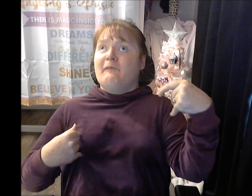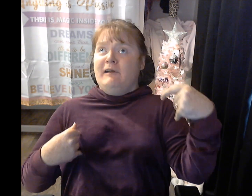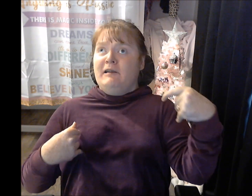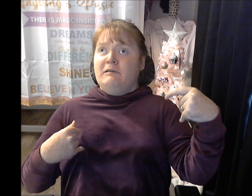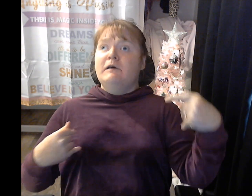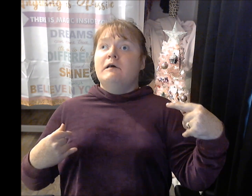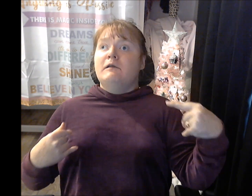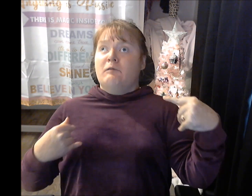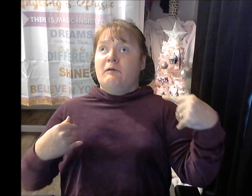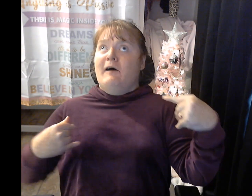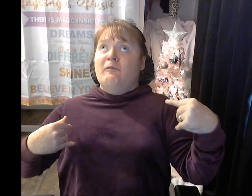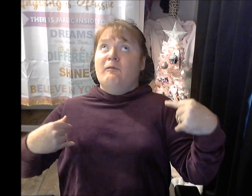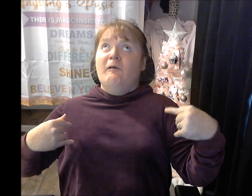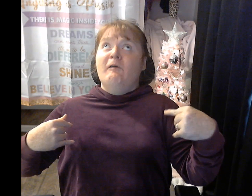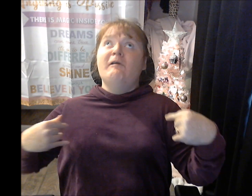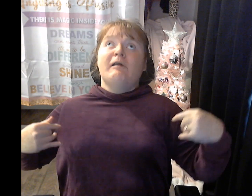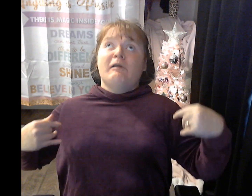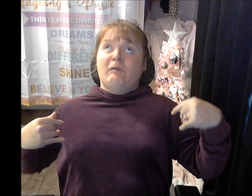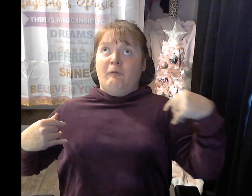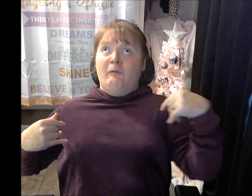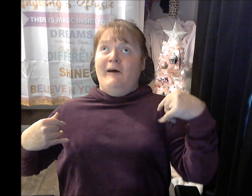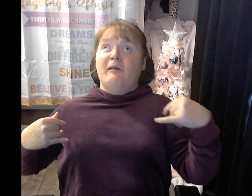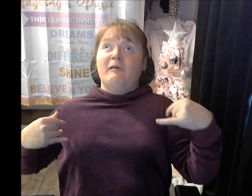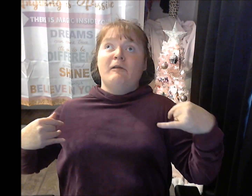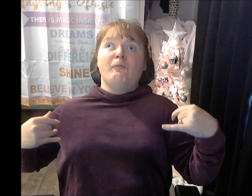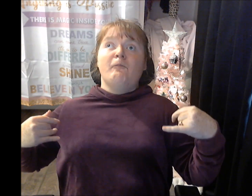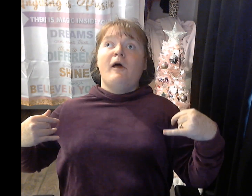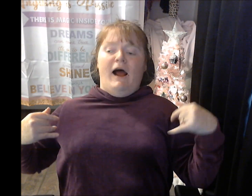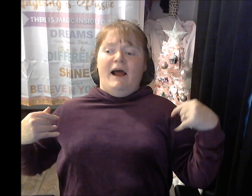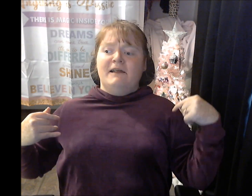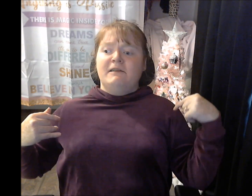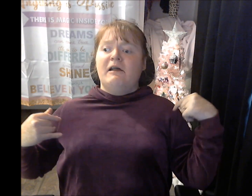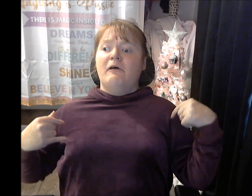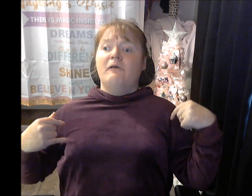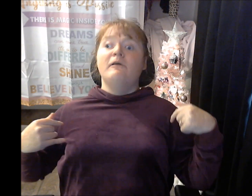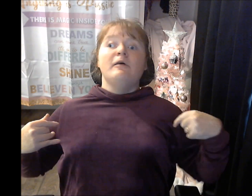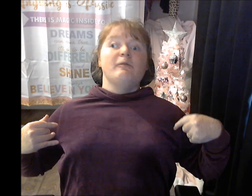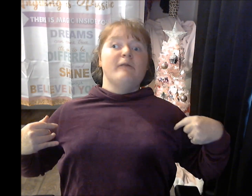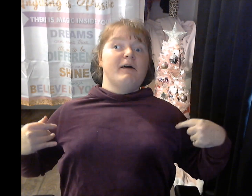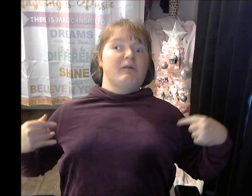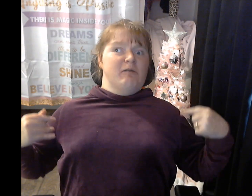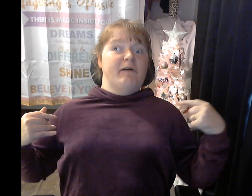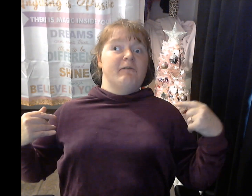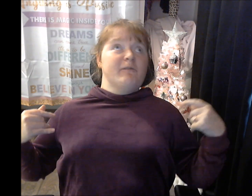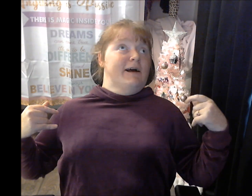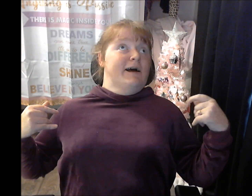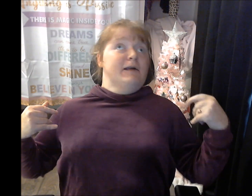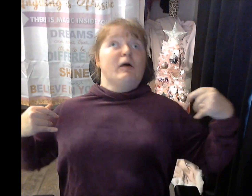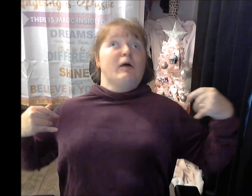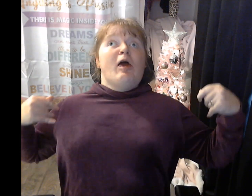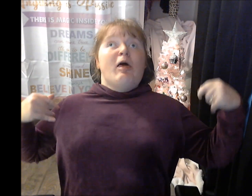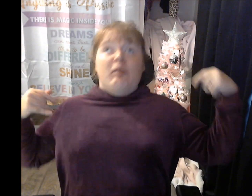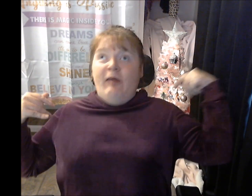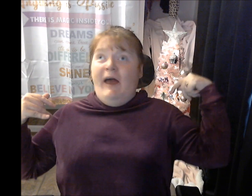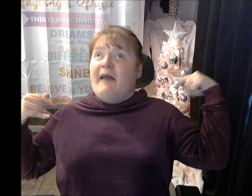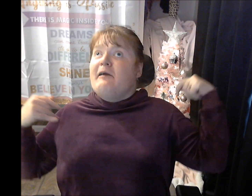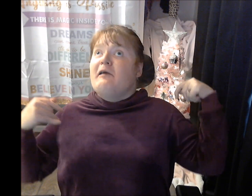truffle squares. I know they sound good. Thank you